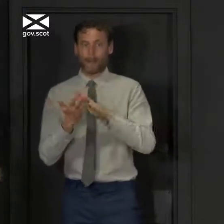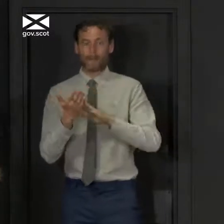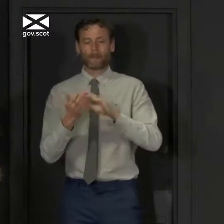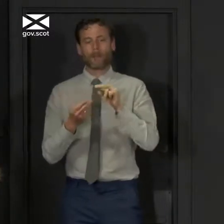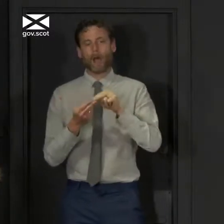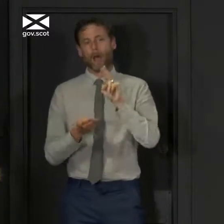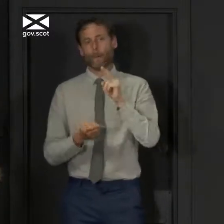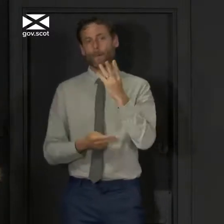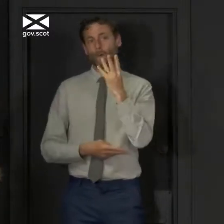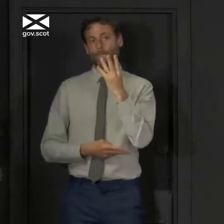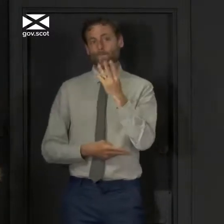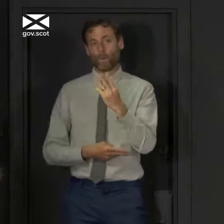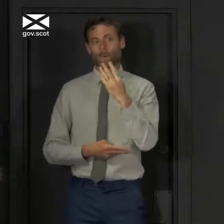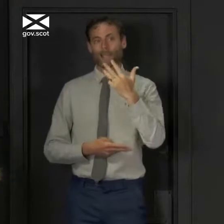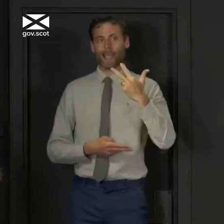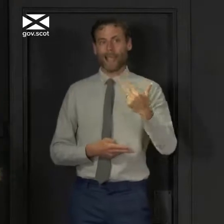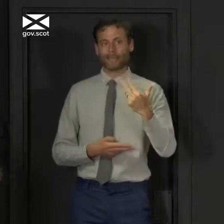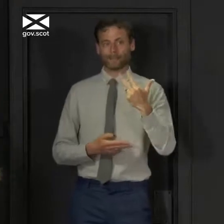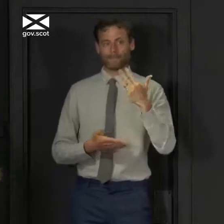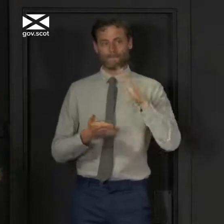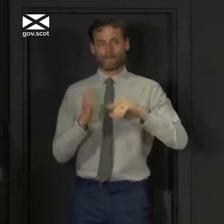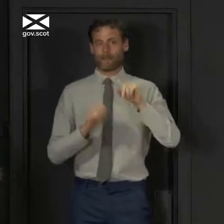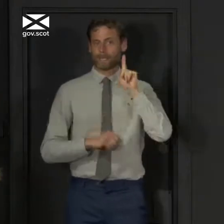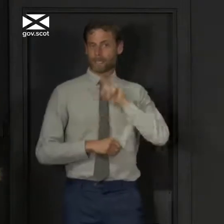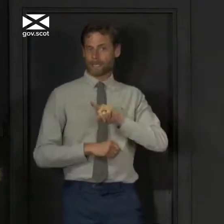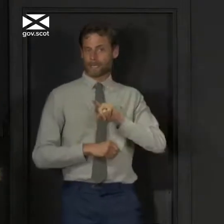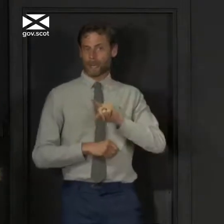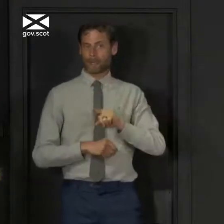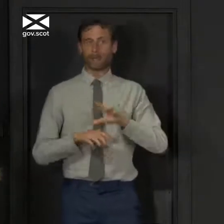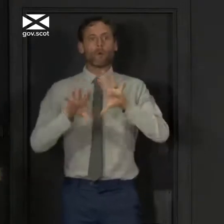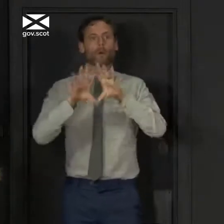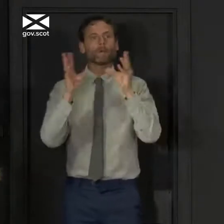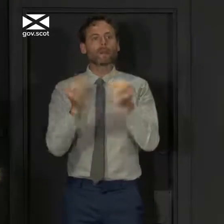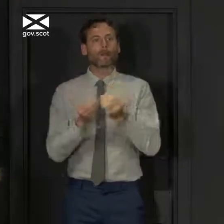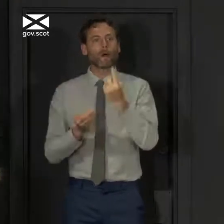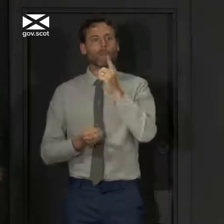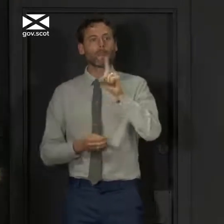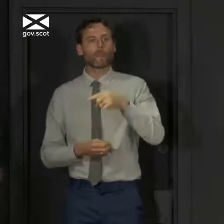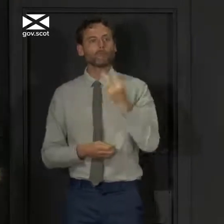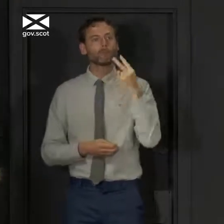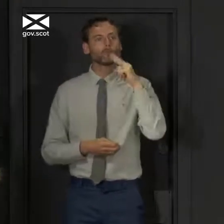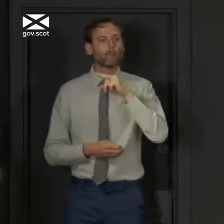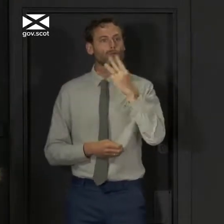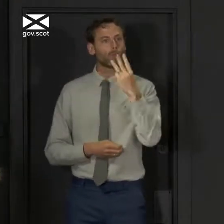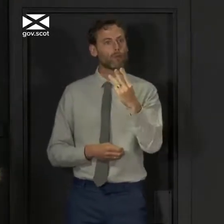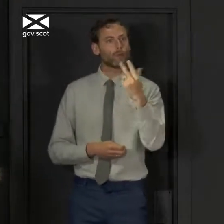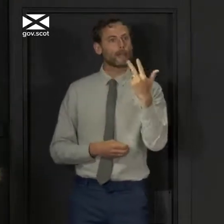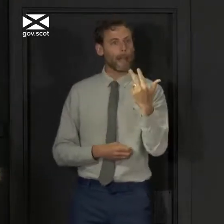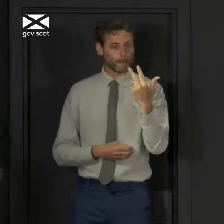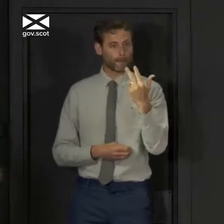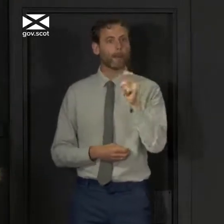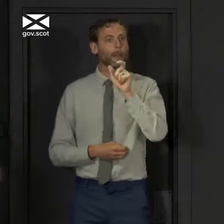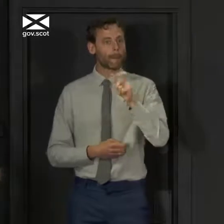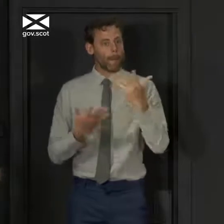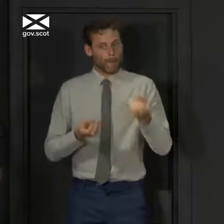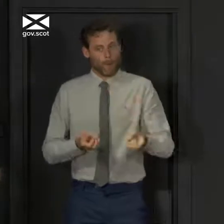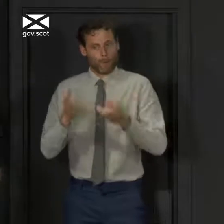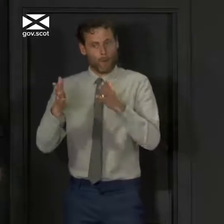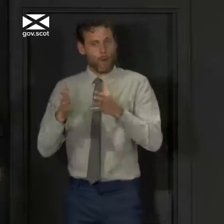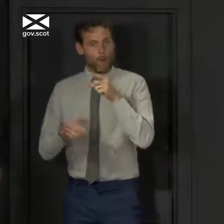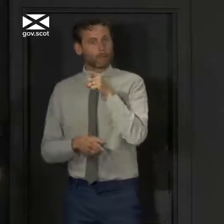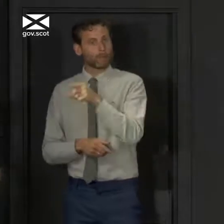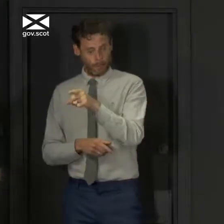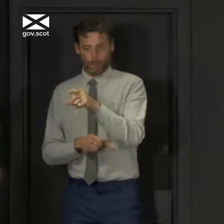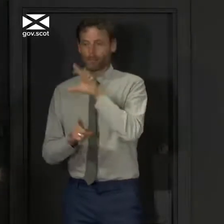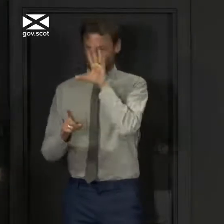increase of 48 since yesterday. A total of 1,238 patients are in hospital with